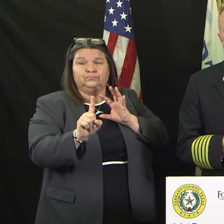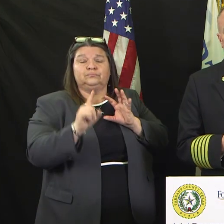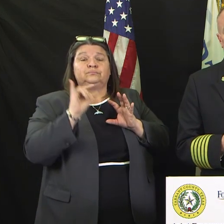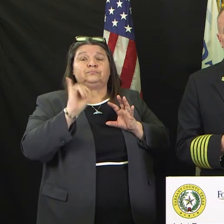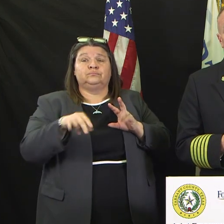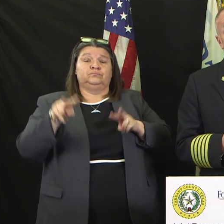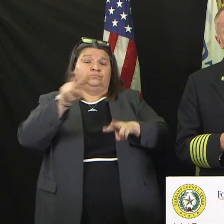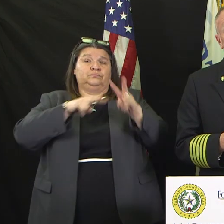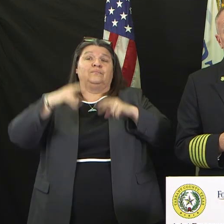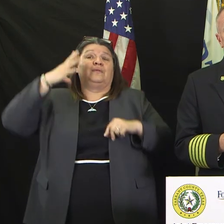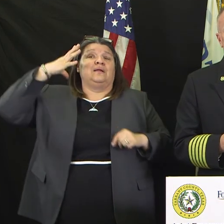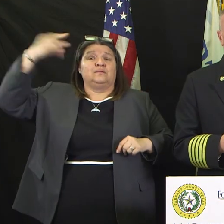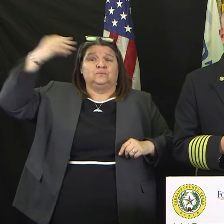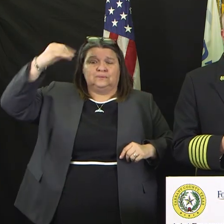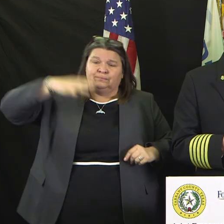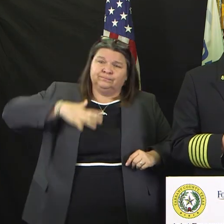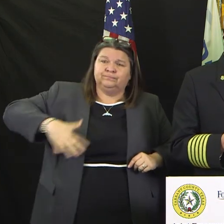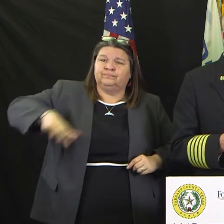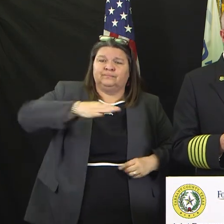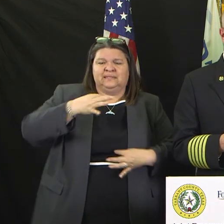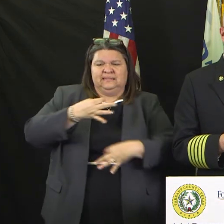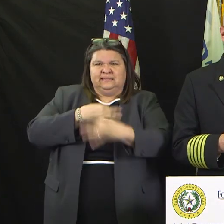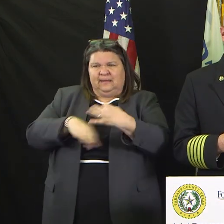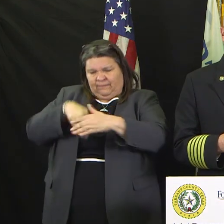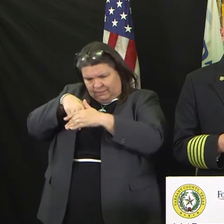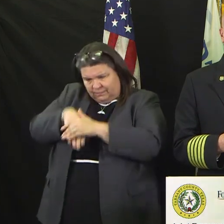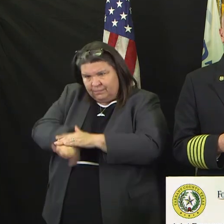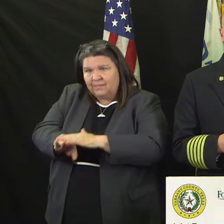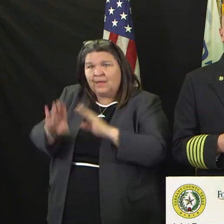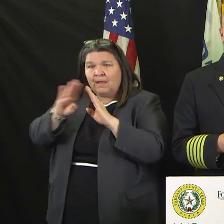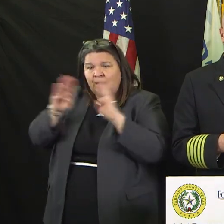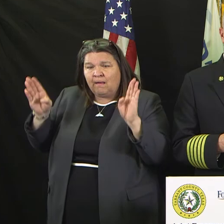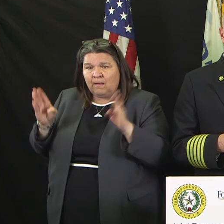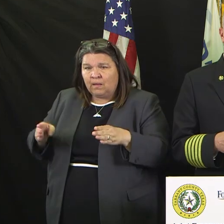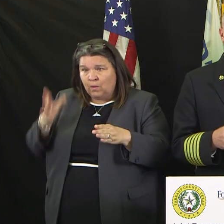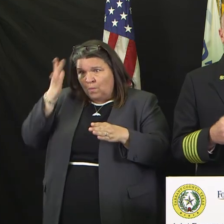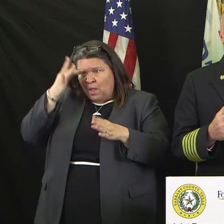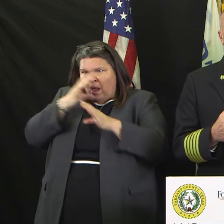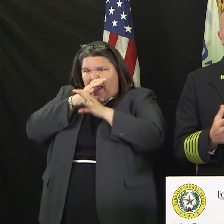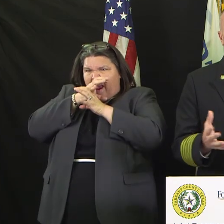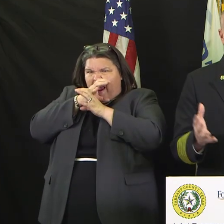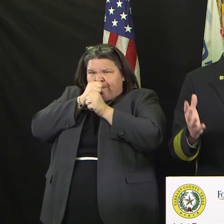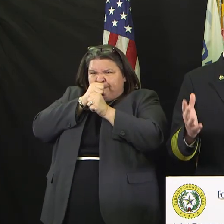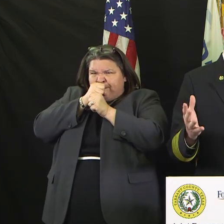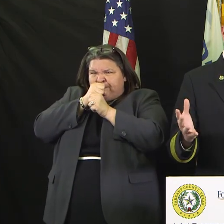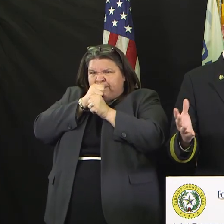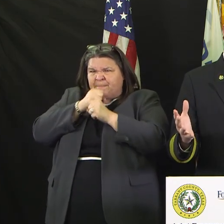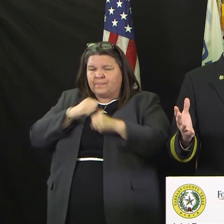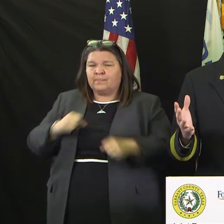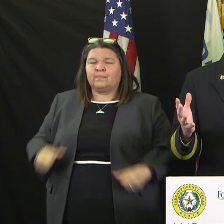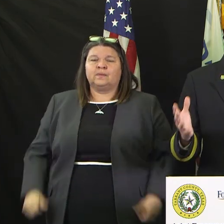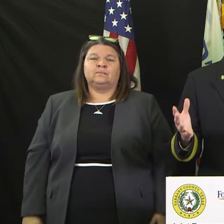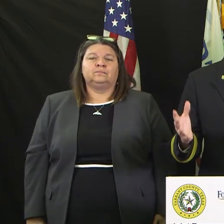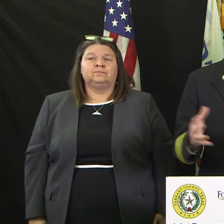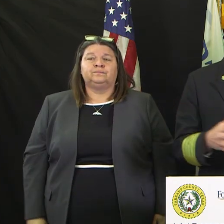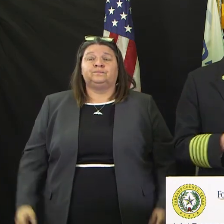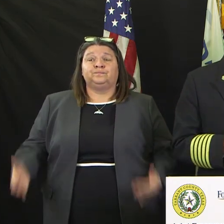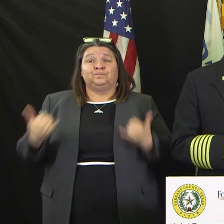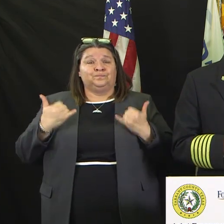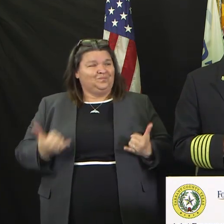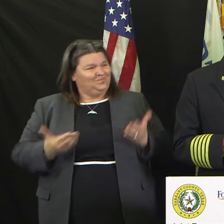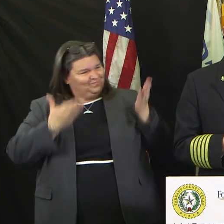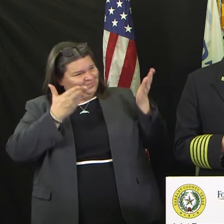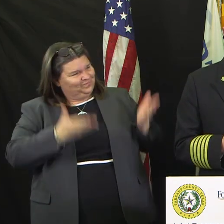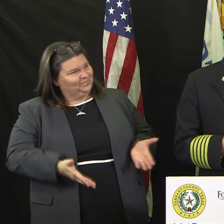closed environment. That could happen. However, Chris is going to help me demonstrate to you what very possibly the personal